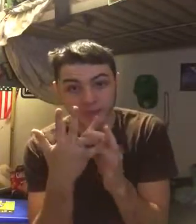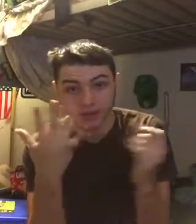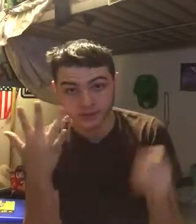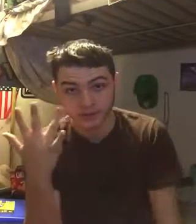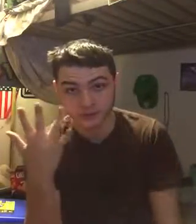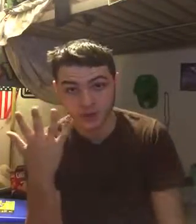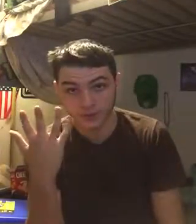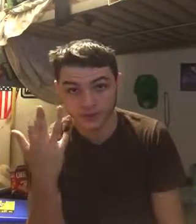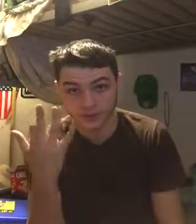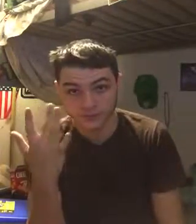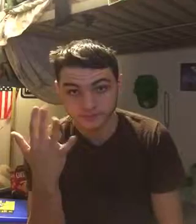a ring already